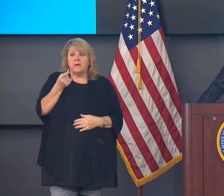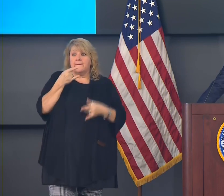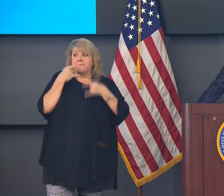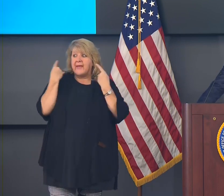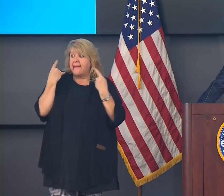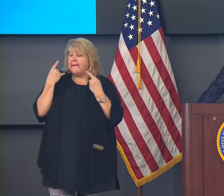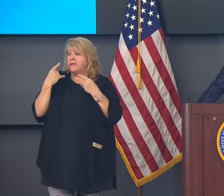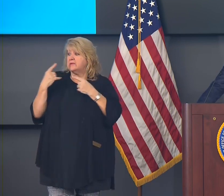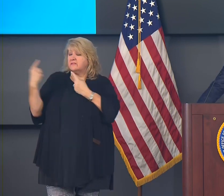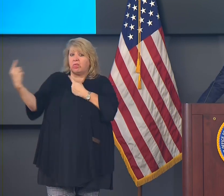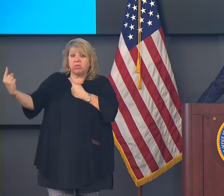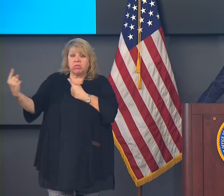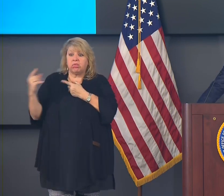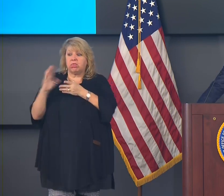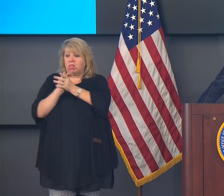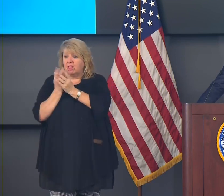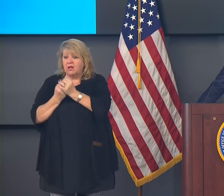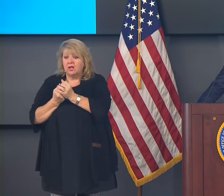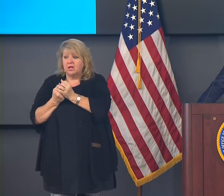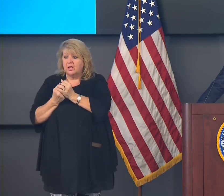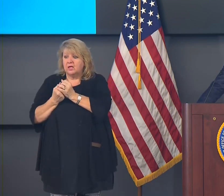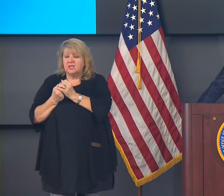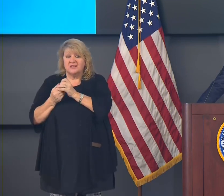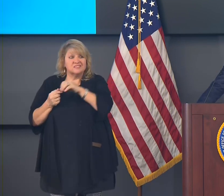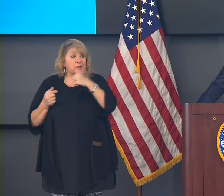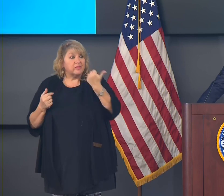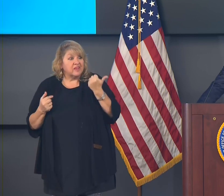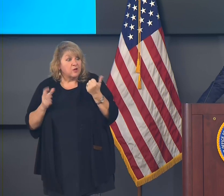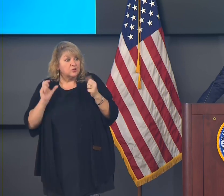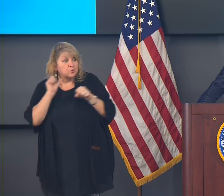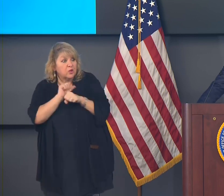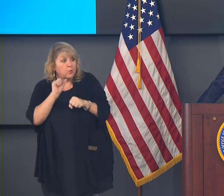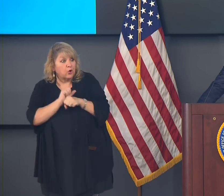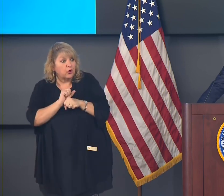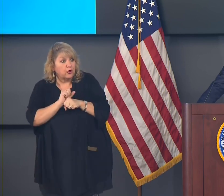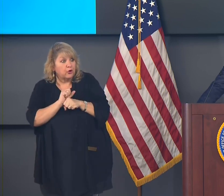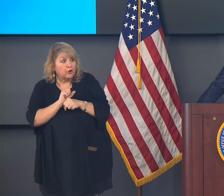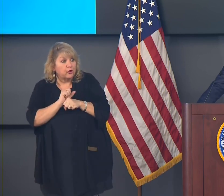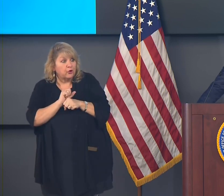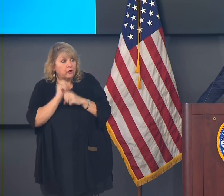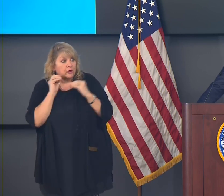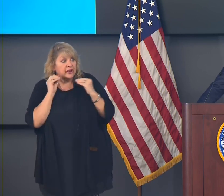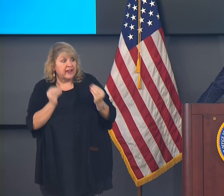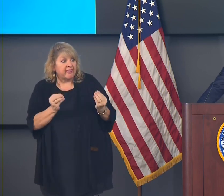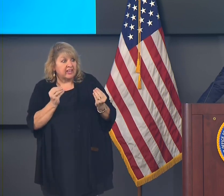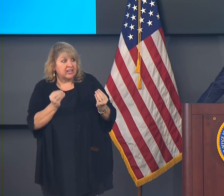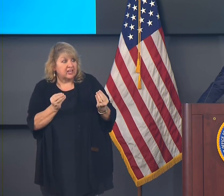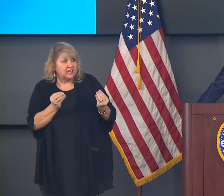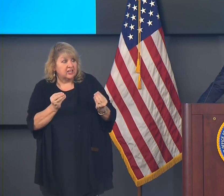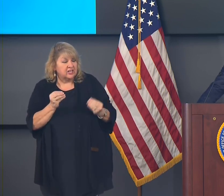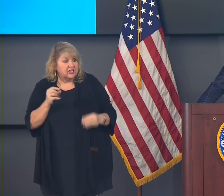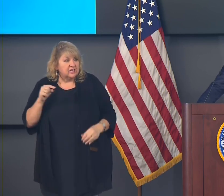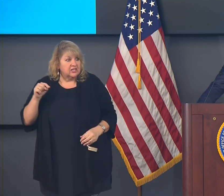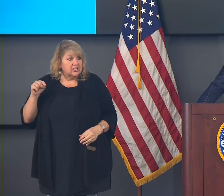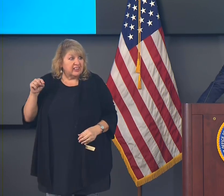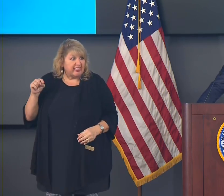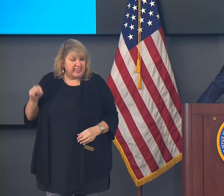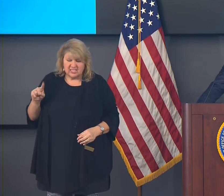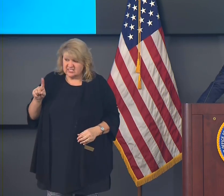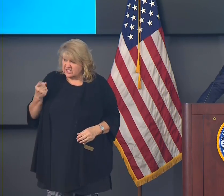and so forth, man, I would embrace it. It doesn't exist. That's why you hear this coming out